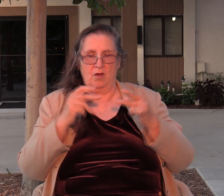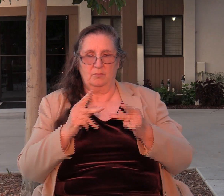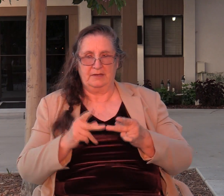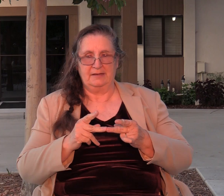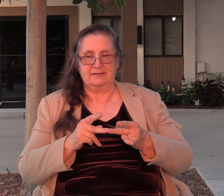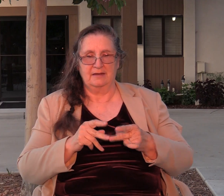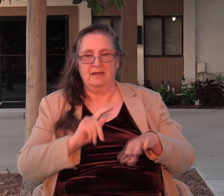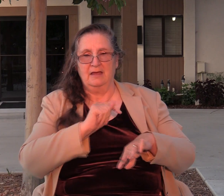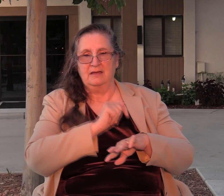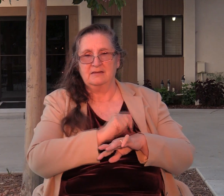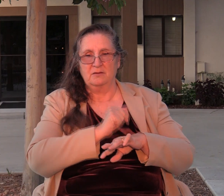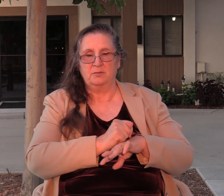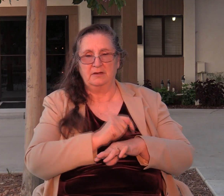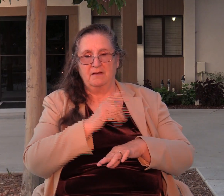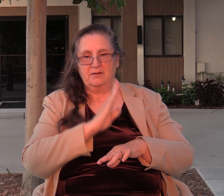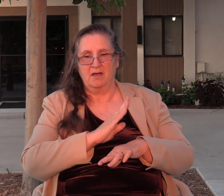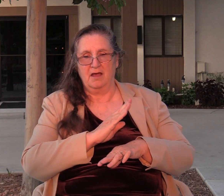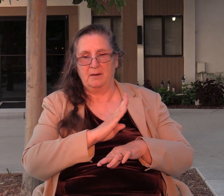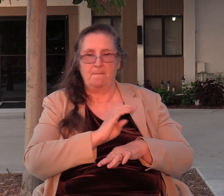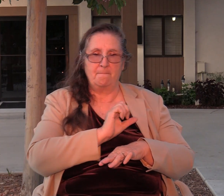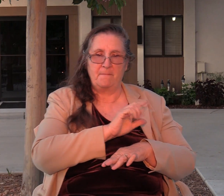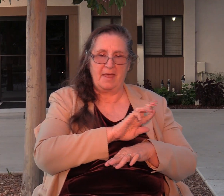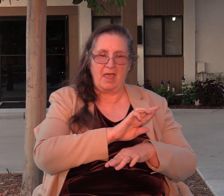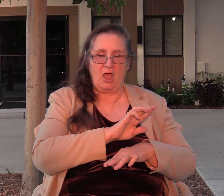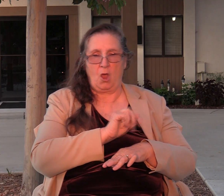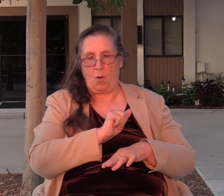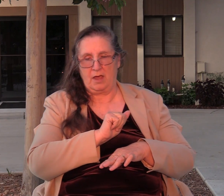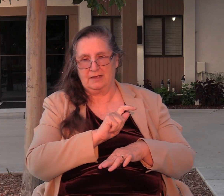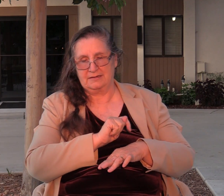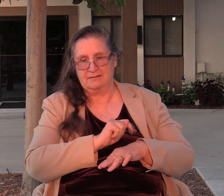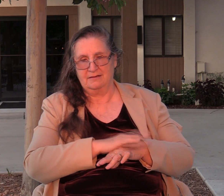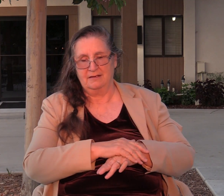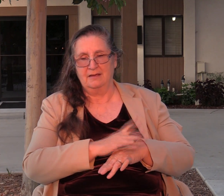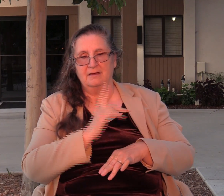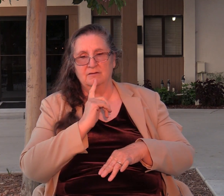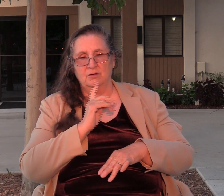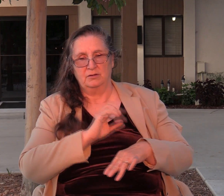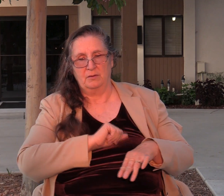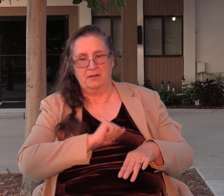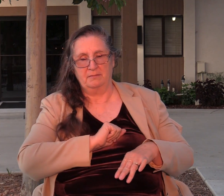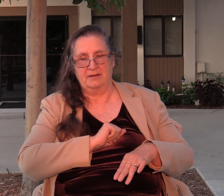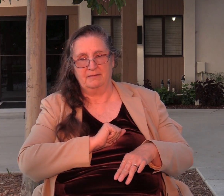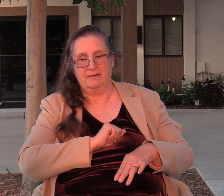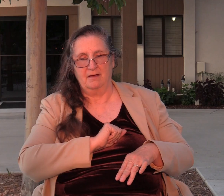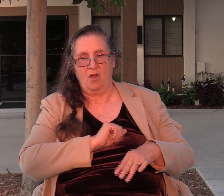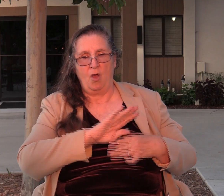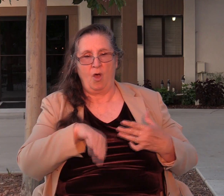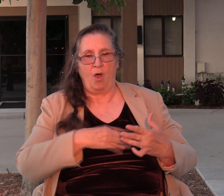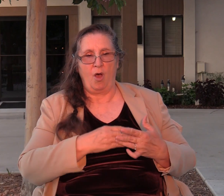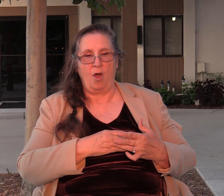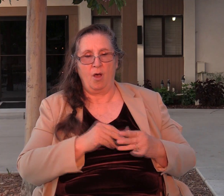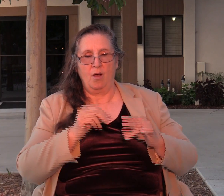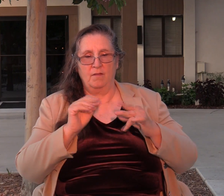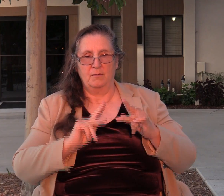Bereth. So pagan god. And it was told Abimelech that all the men of the tower of Shechem were gathered together.